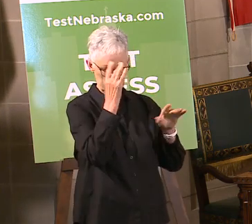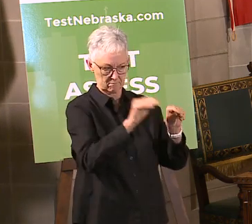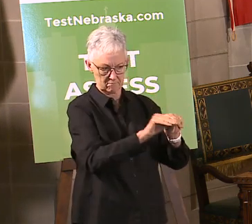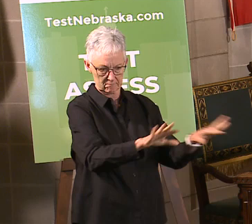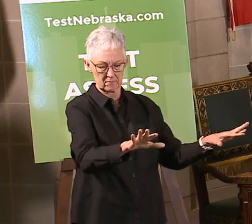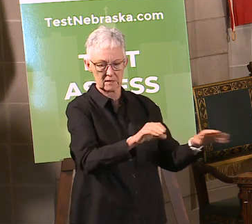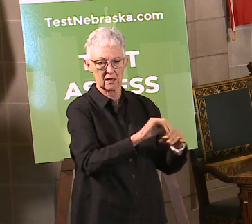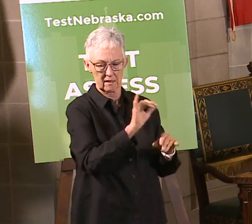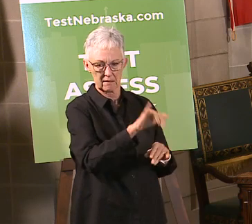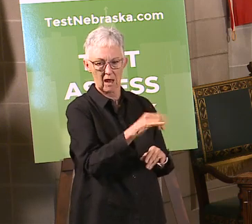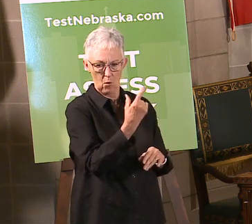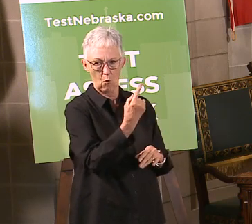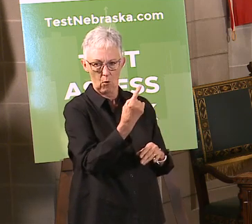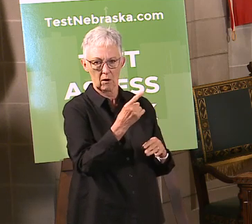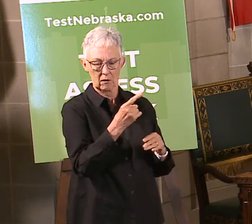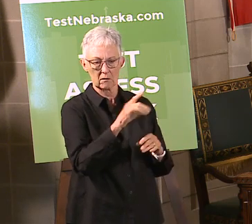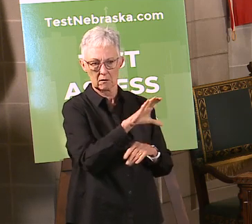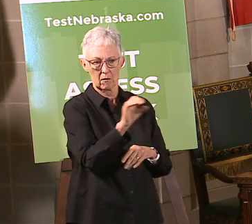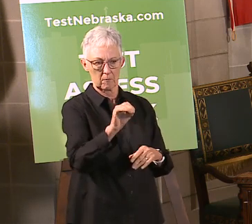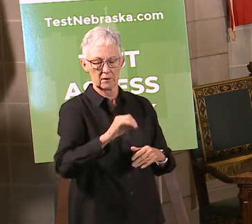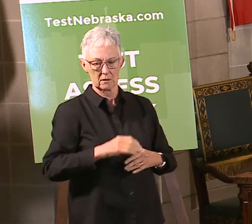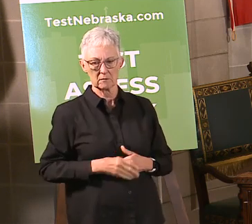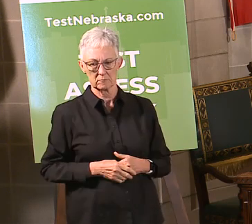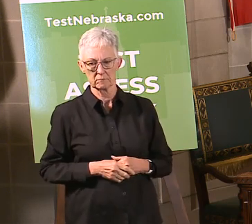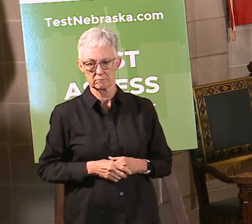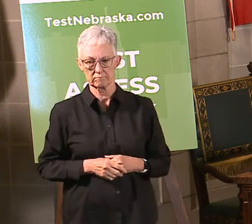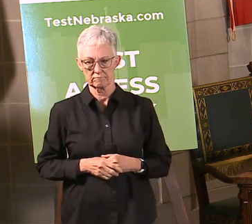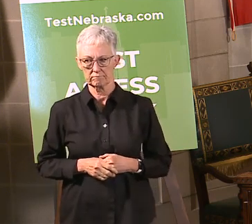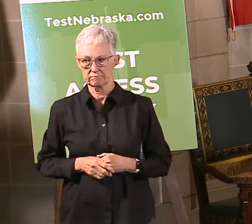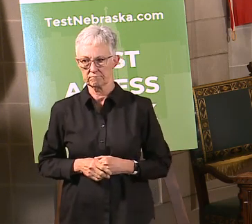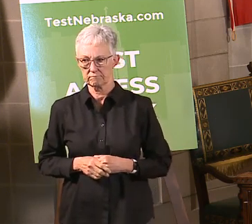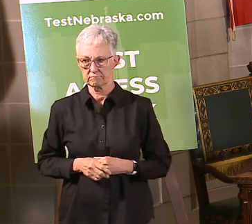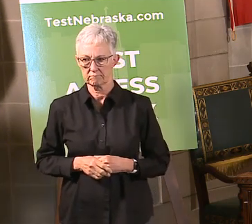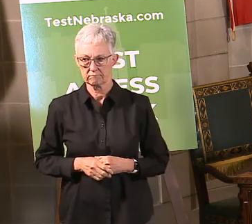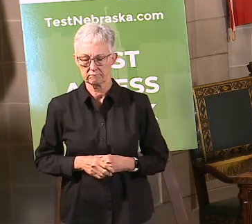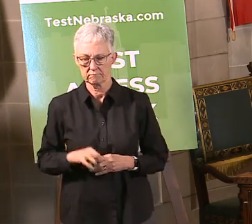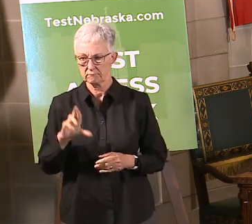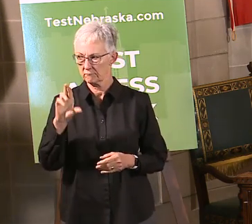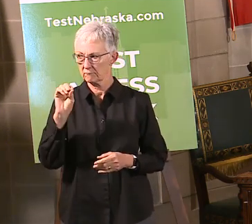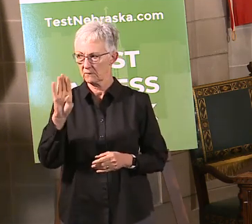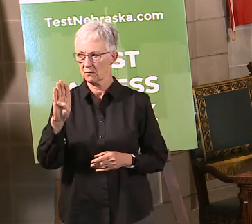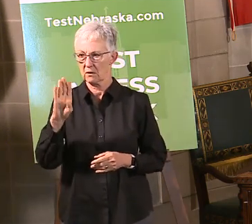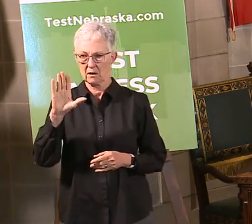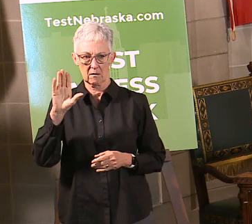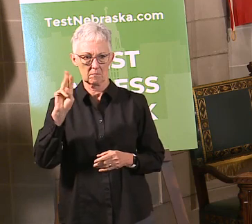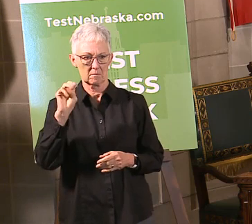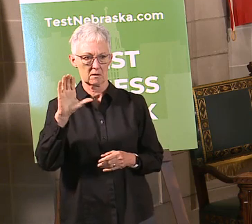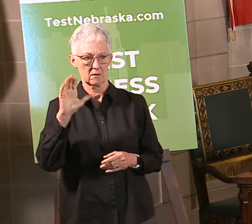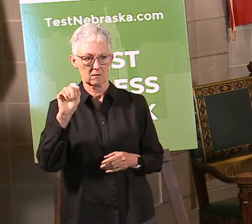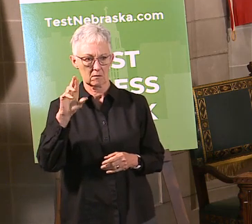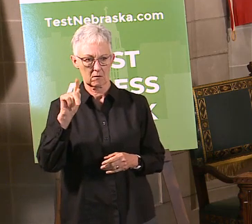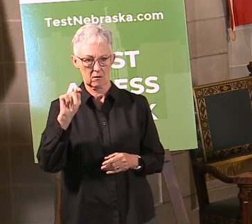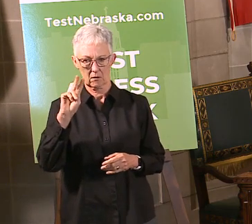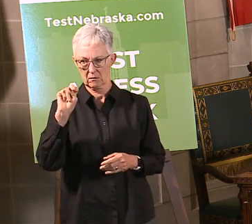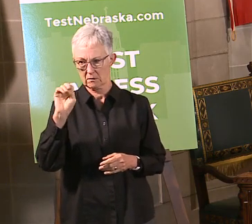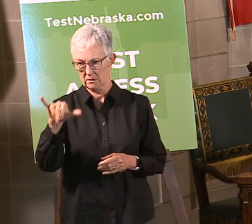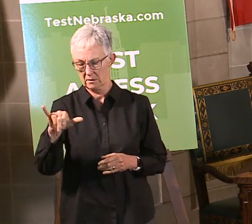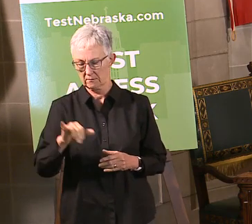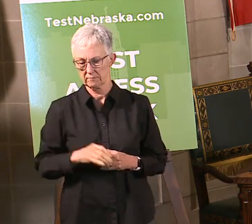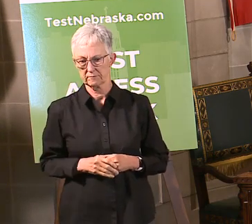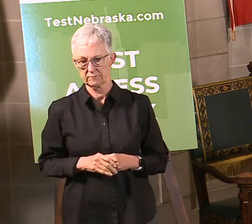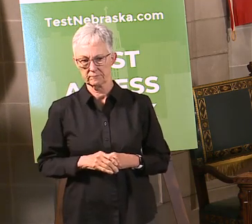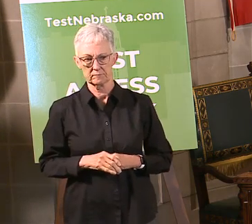grasp and be the source you want to go to for that. Rob McCartney, KETV. Let's see.